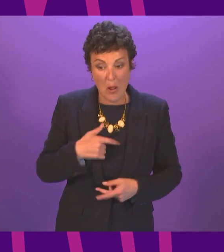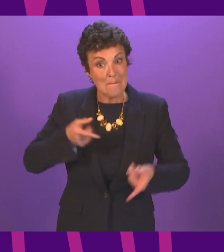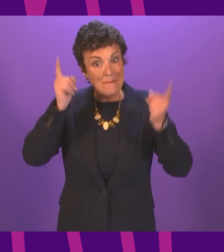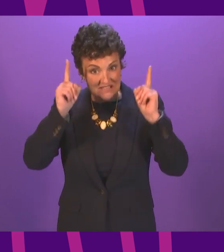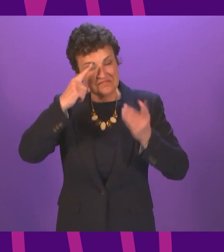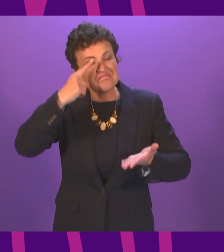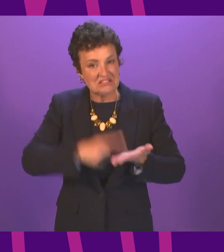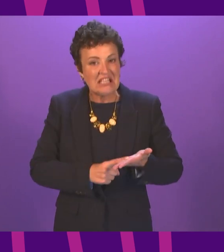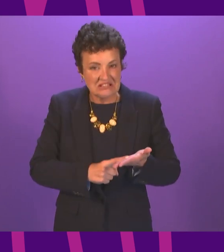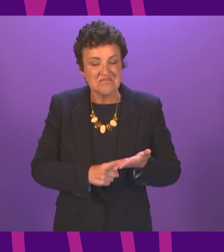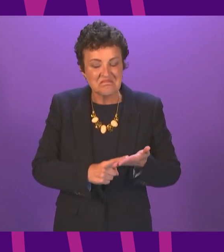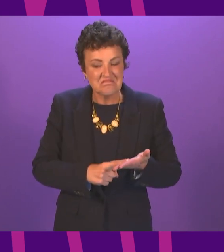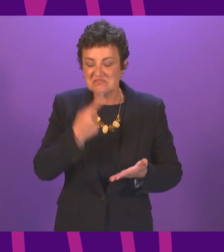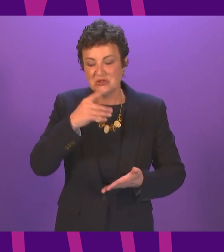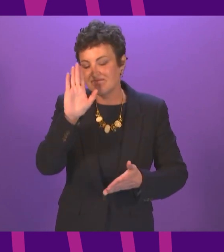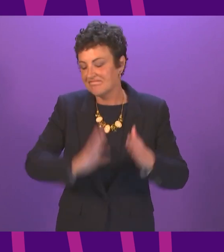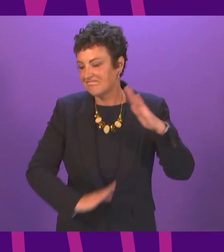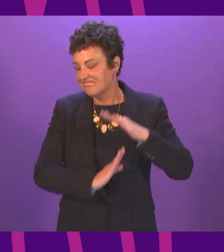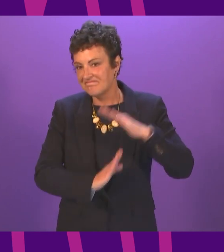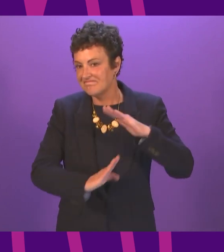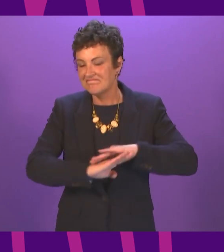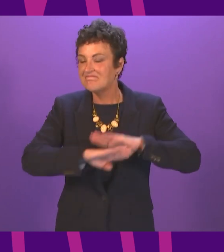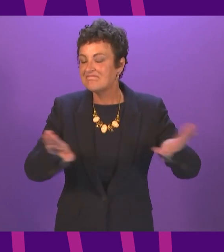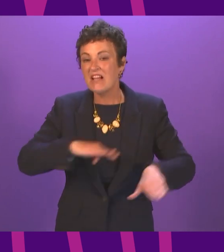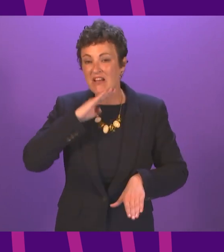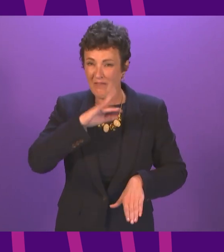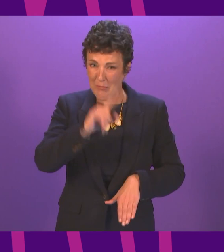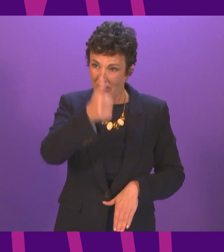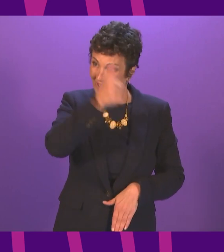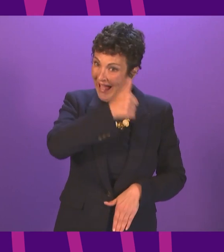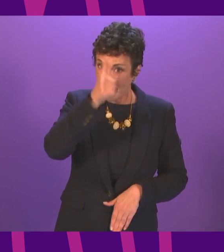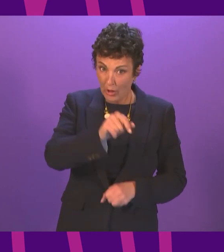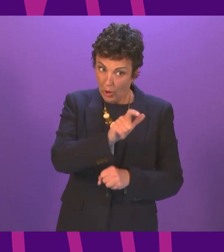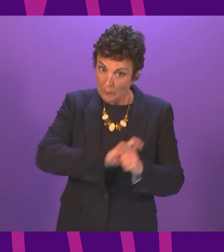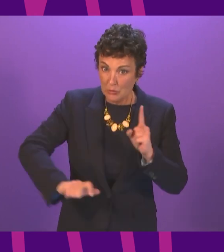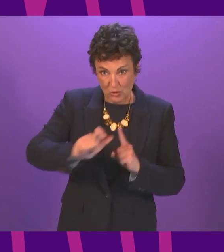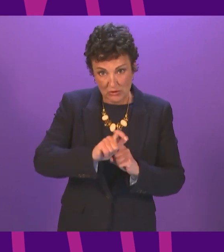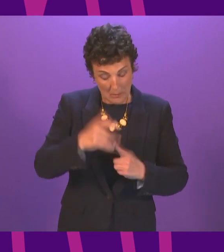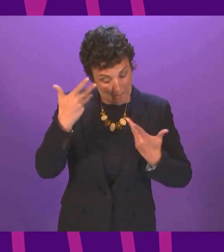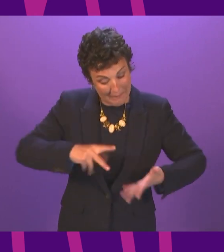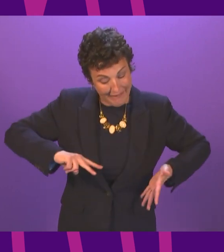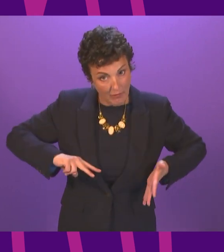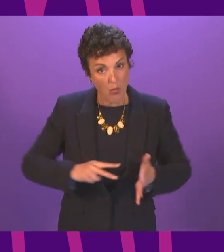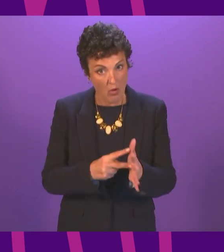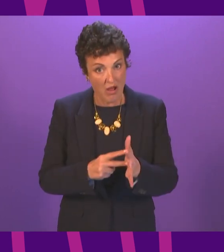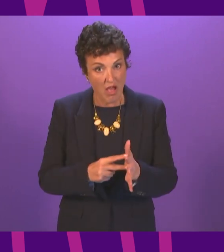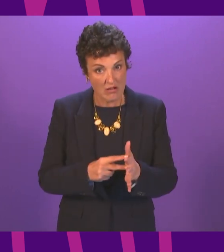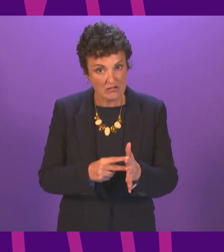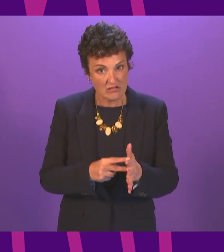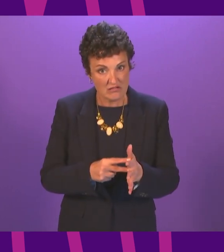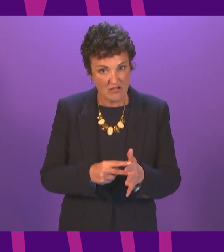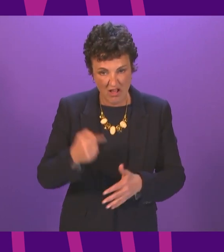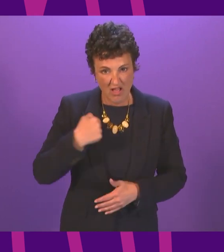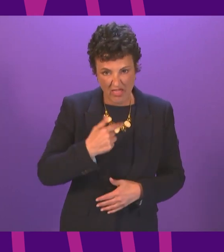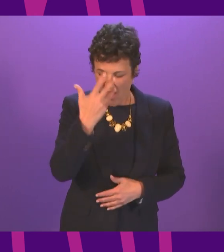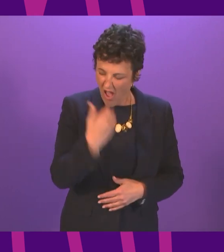decided it is time in their words to call it out that the Catholic community in Scotland has organised we won hard